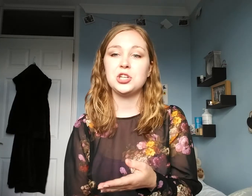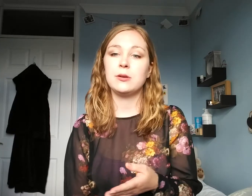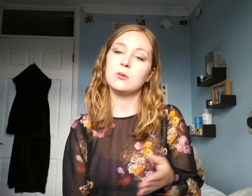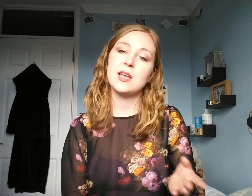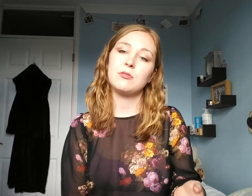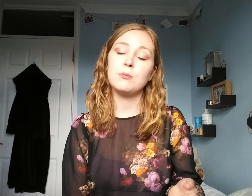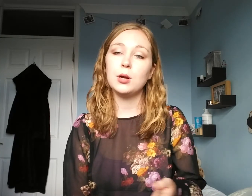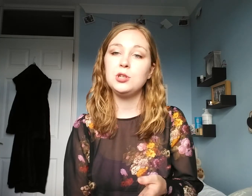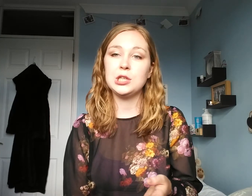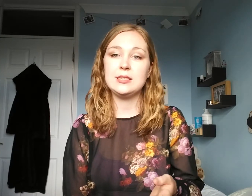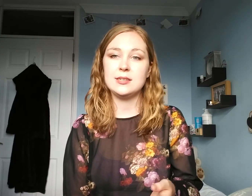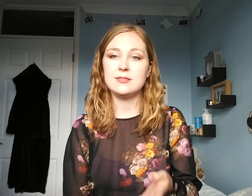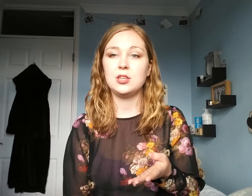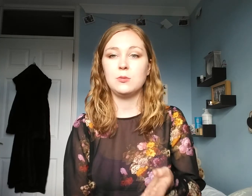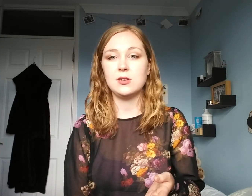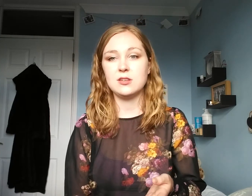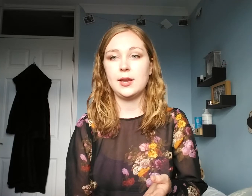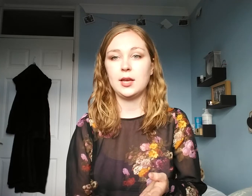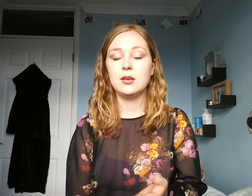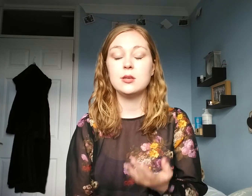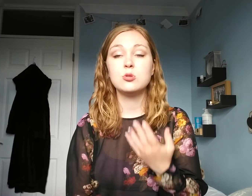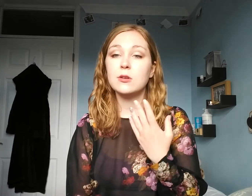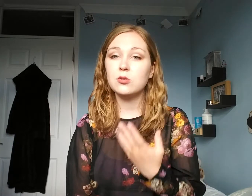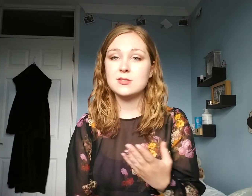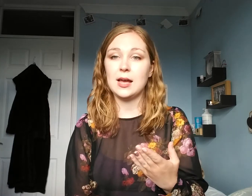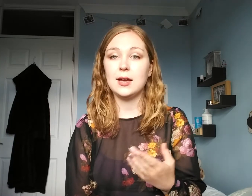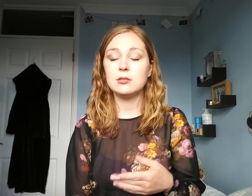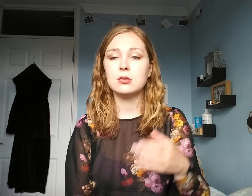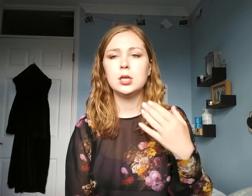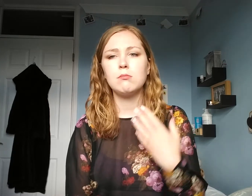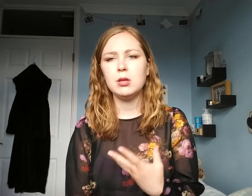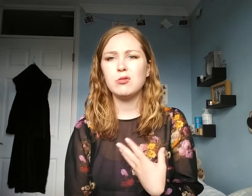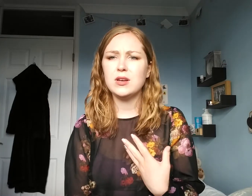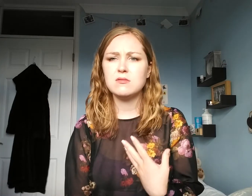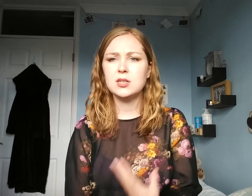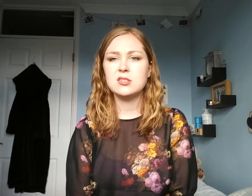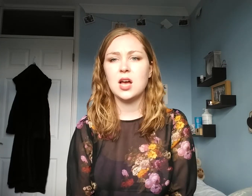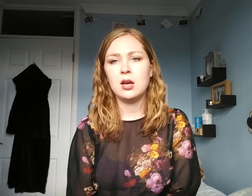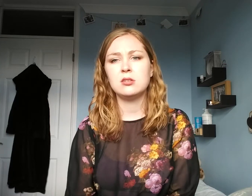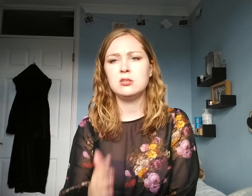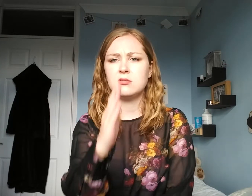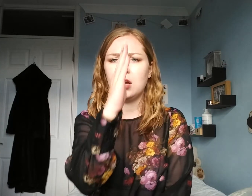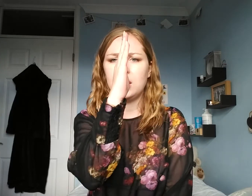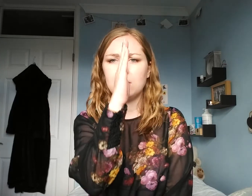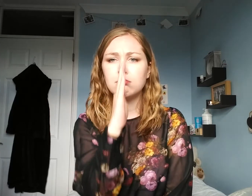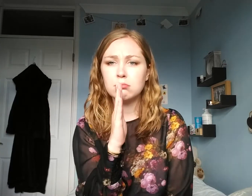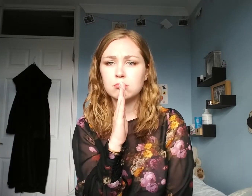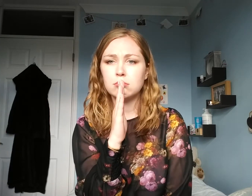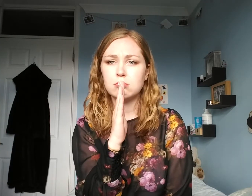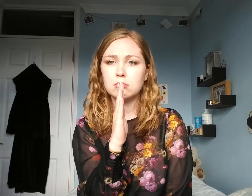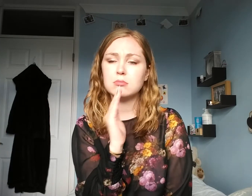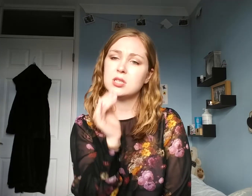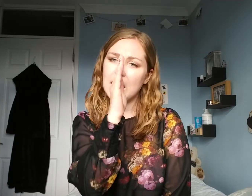showing whatever emotion it is that you are signing. So, you're sad, make your face really sad. you sign it. Sad.